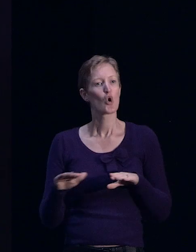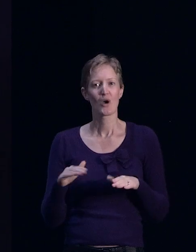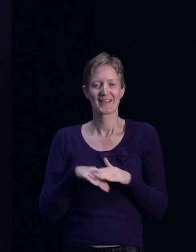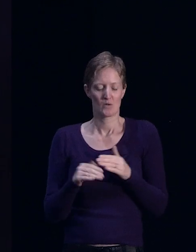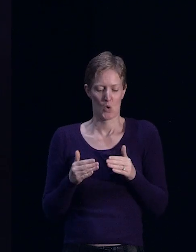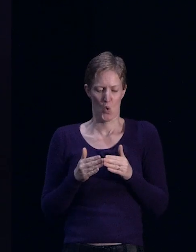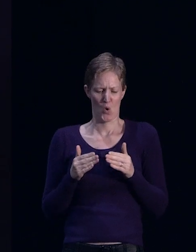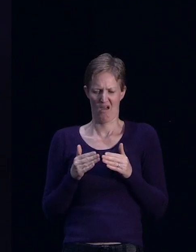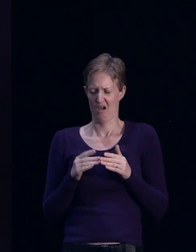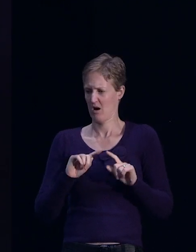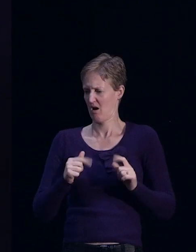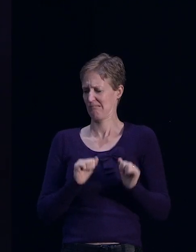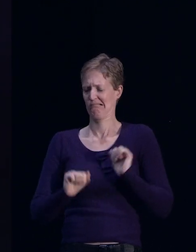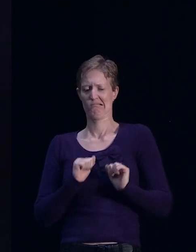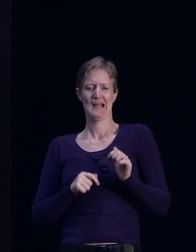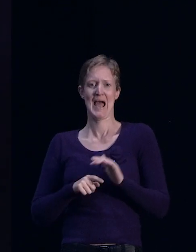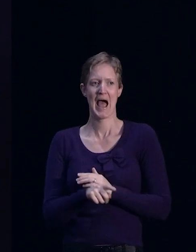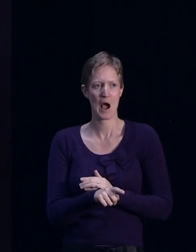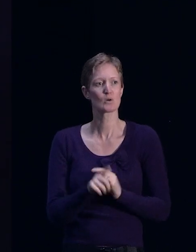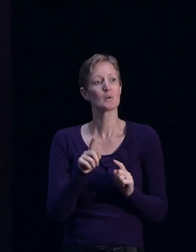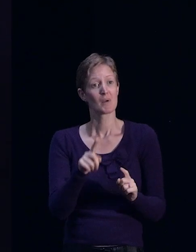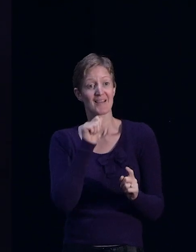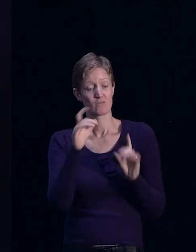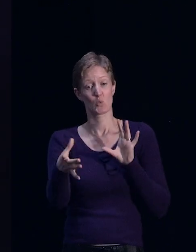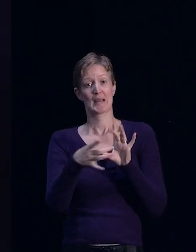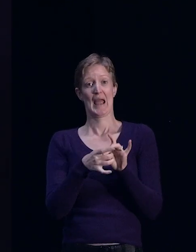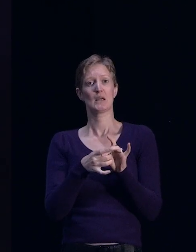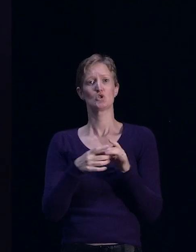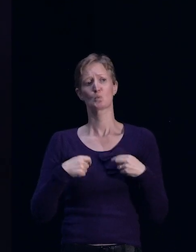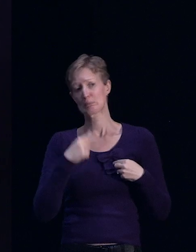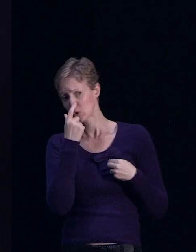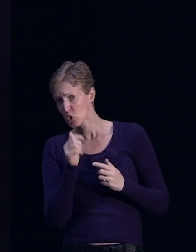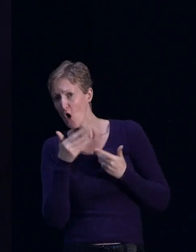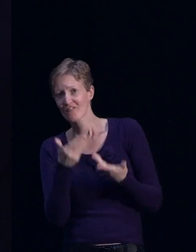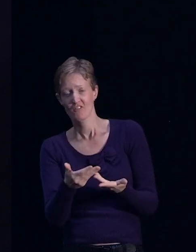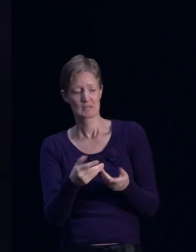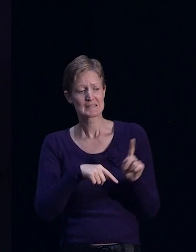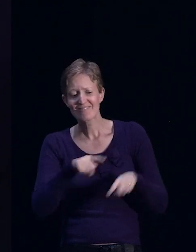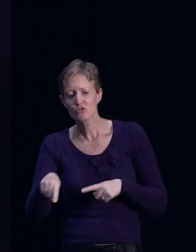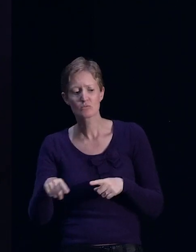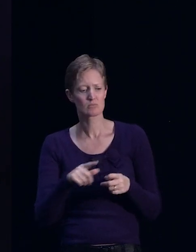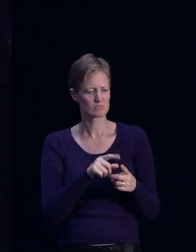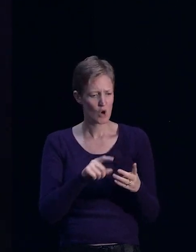If you engage early, you may well find that there's a multitude of solutions that are available to you that you didn't realize were possible.